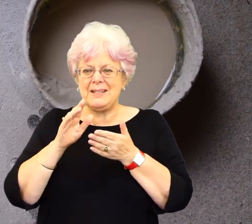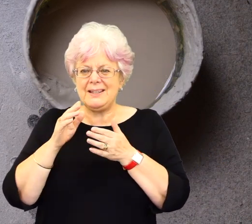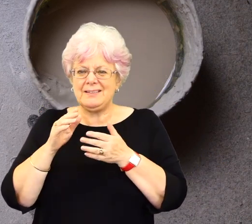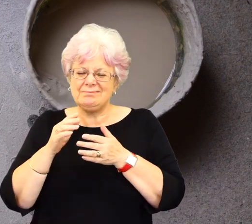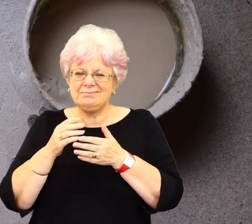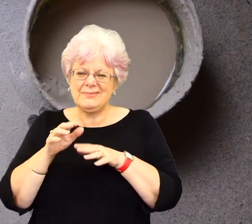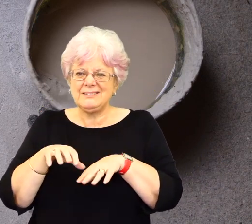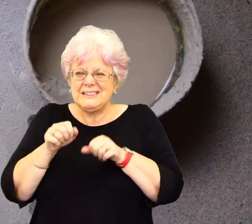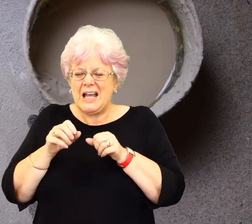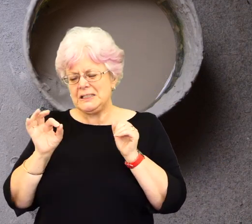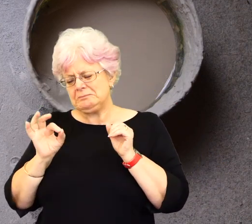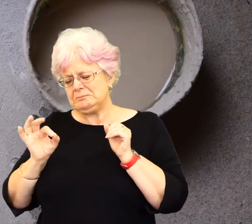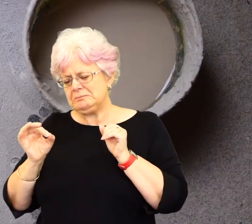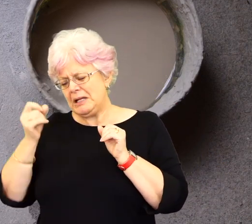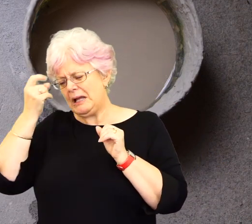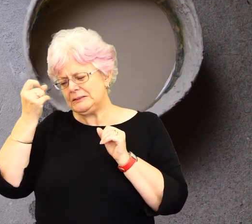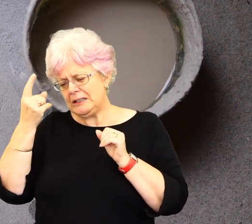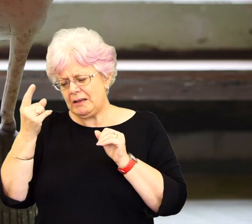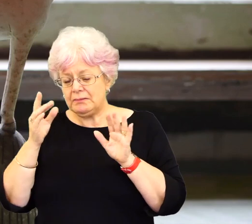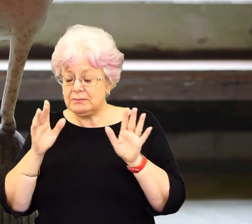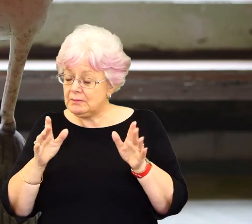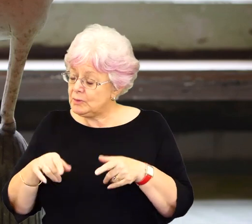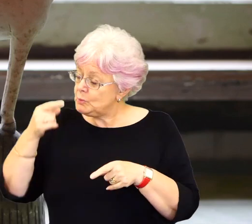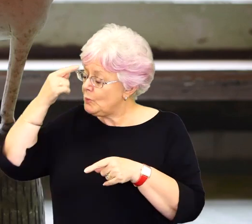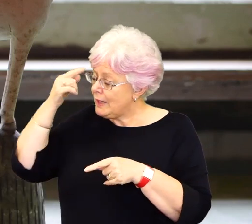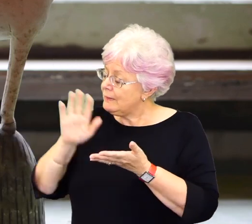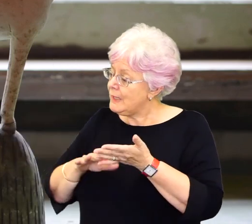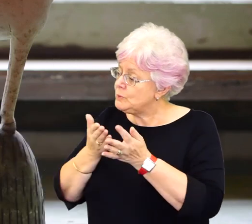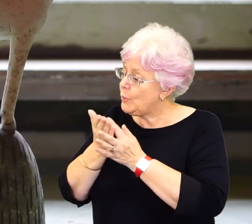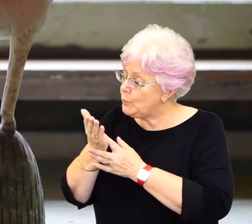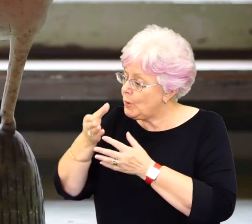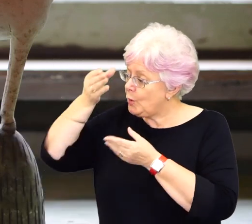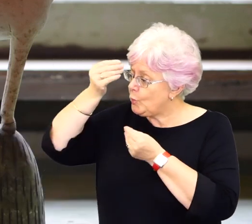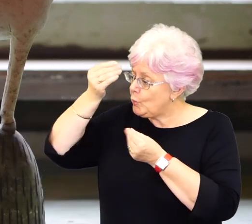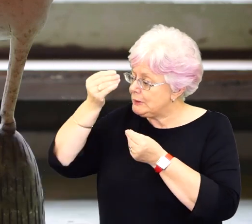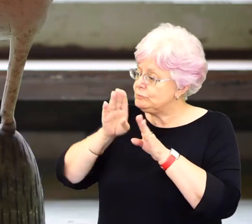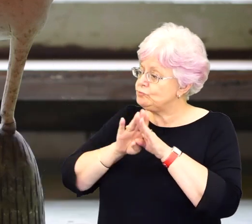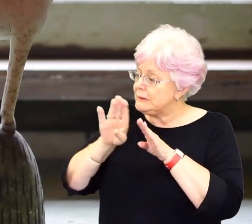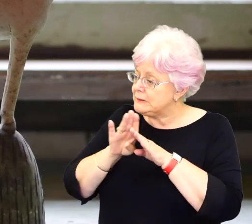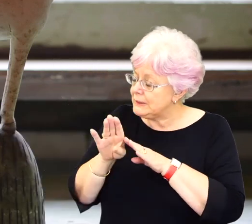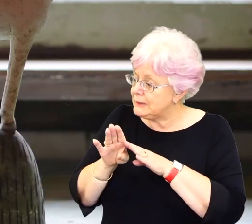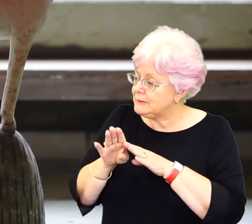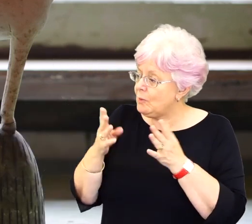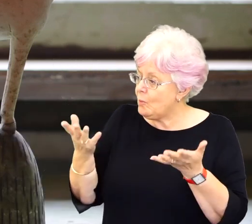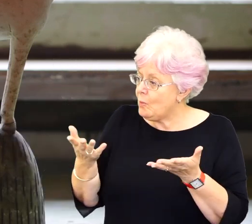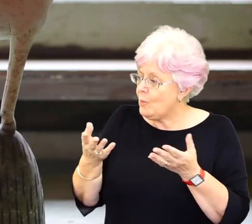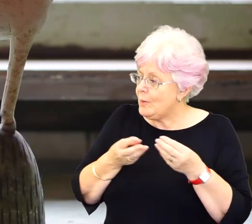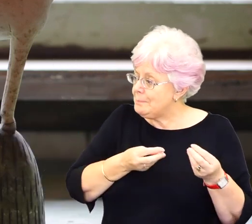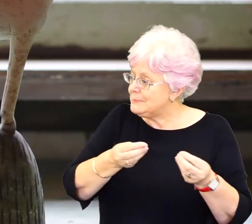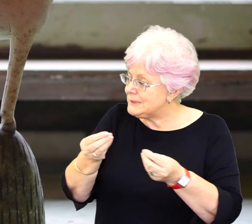mostly just see how it happens. Was that the case, sort of, through learning and training, that you'd always work immediately with the